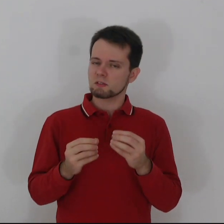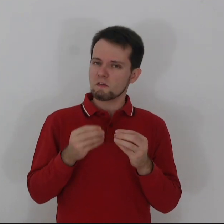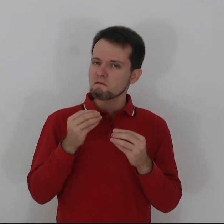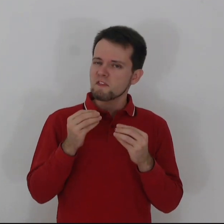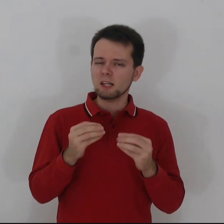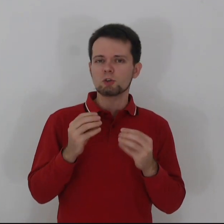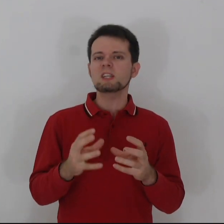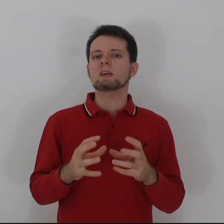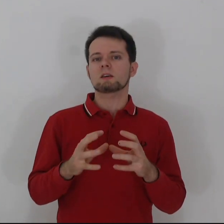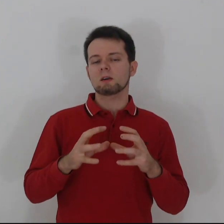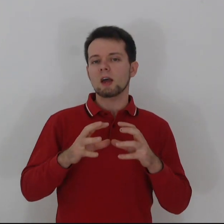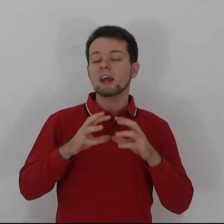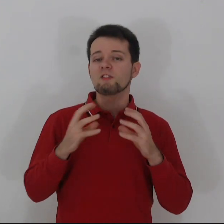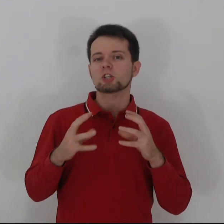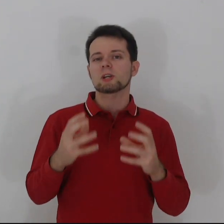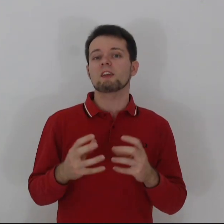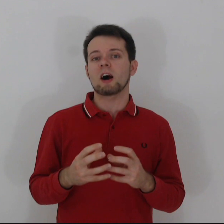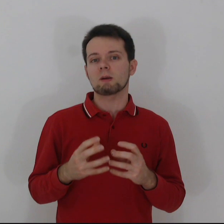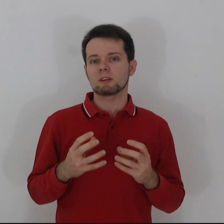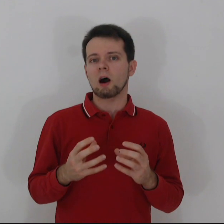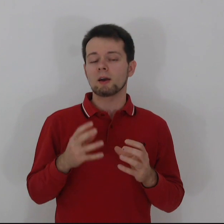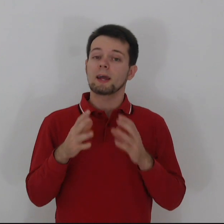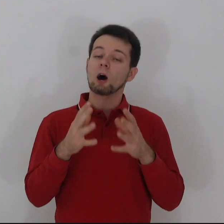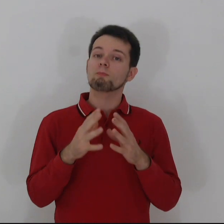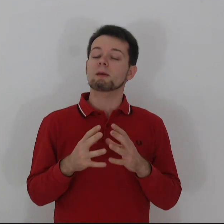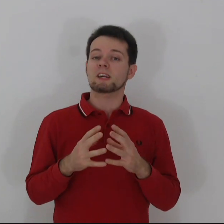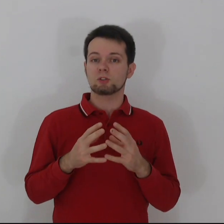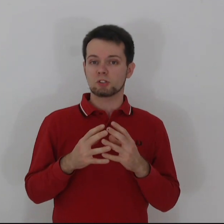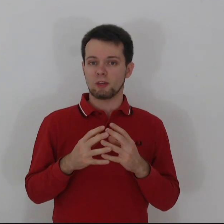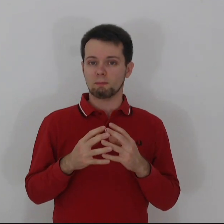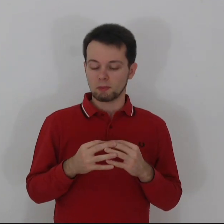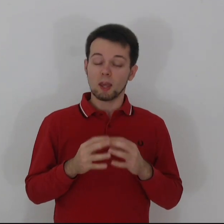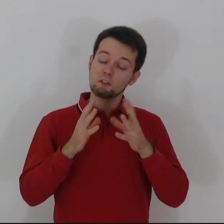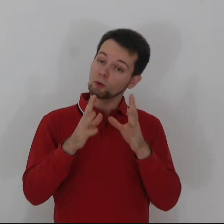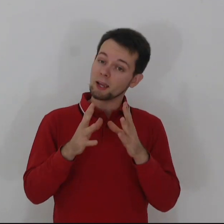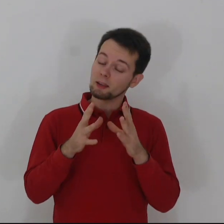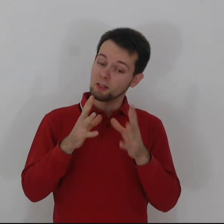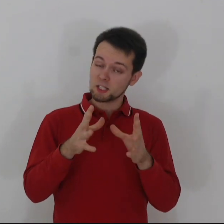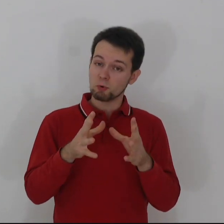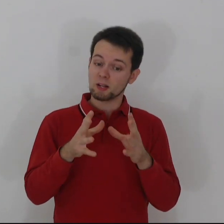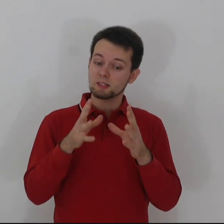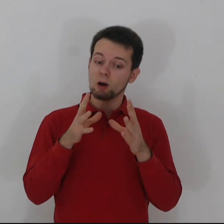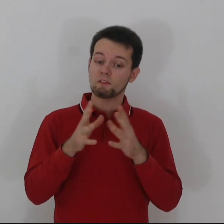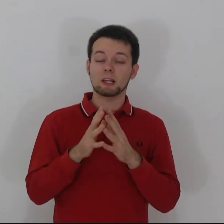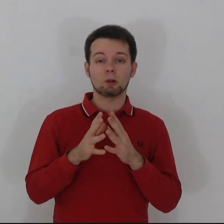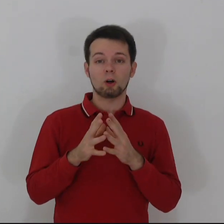fairly unique adventuring environment are, and how to make best use of them. And if you like this book that is now available on